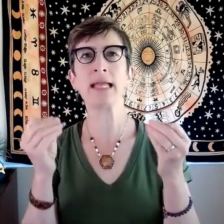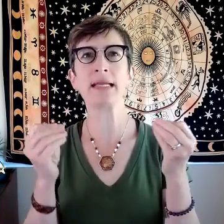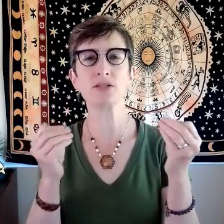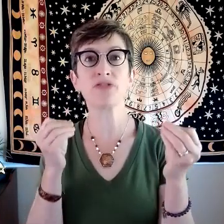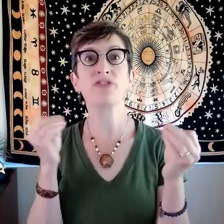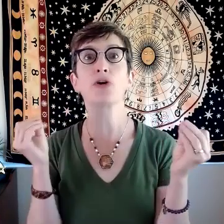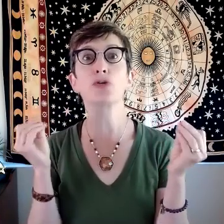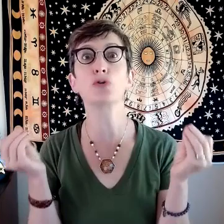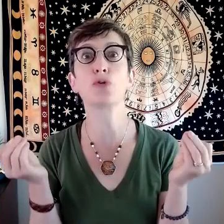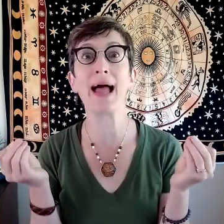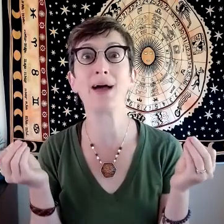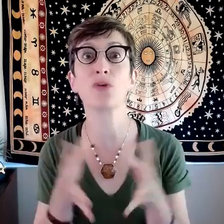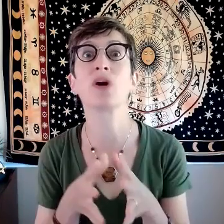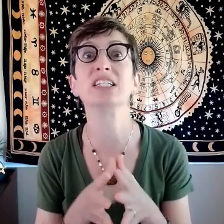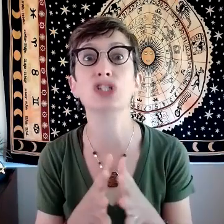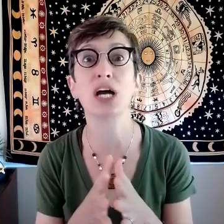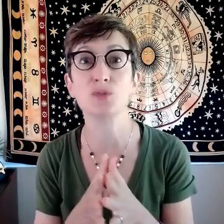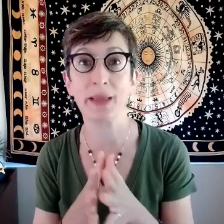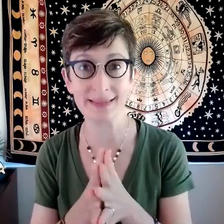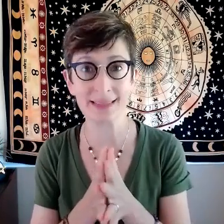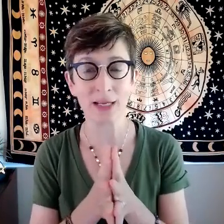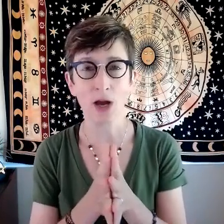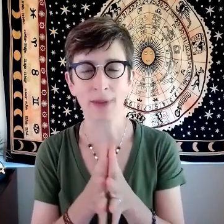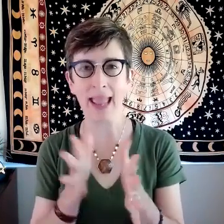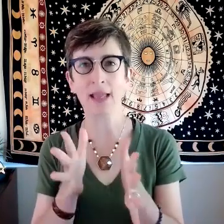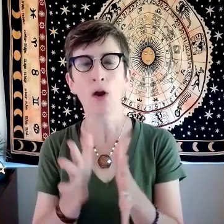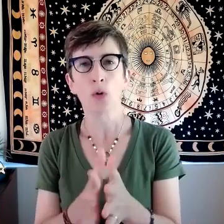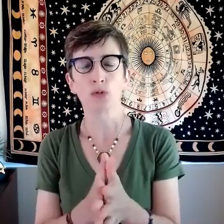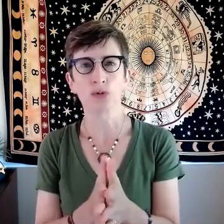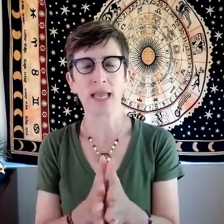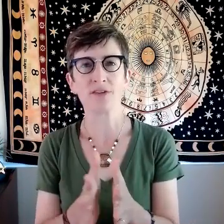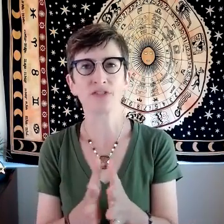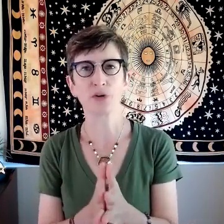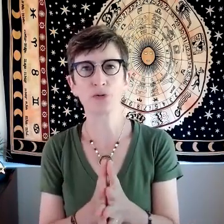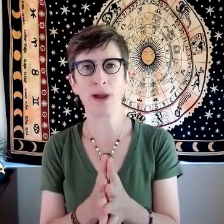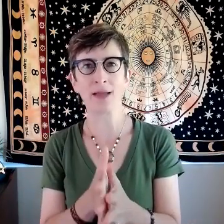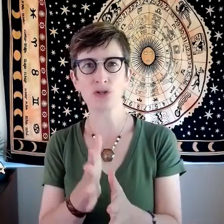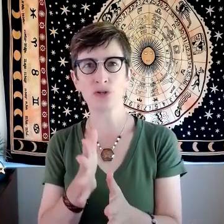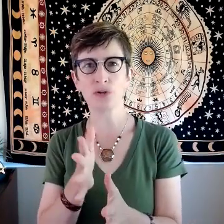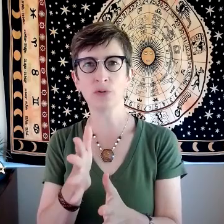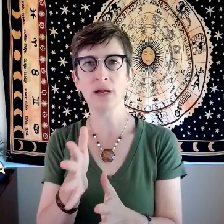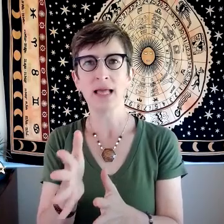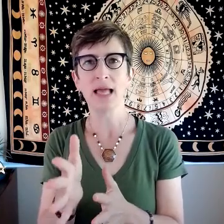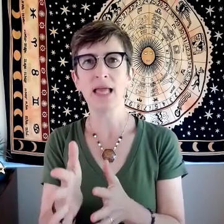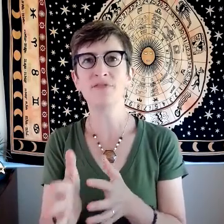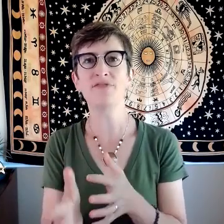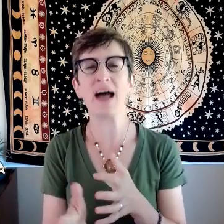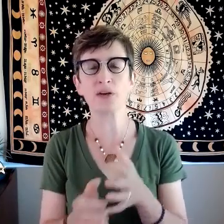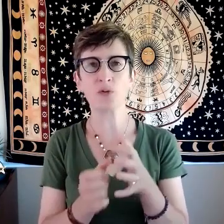fertile ground for a judgment okay create fertile ground to evaluate